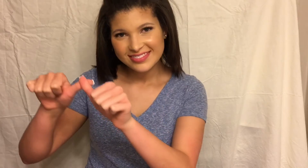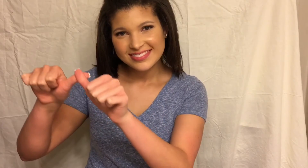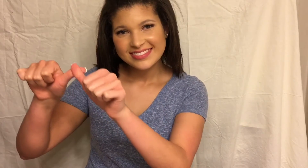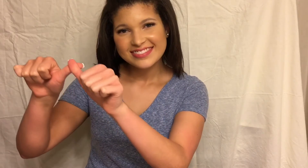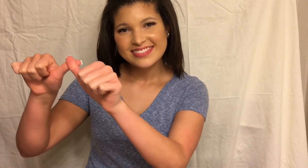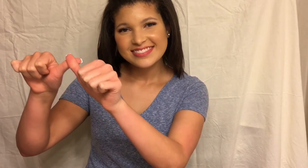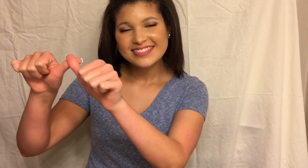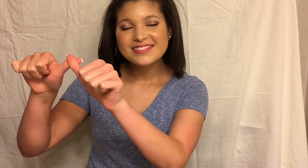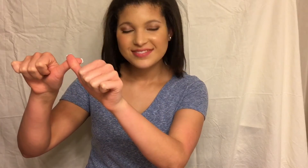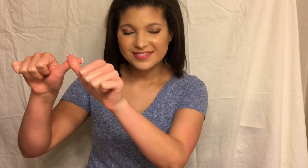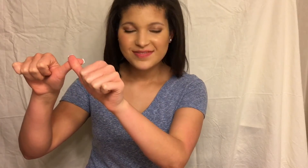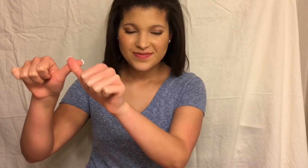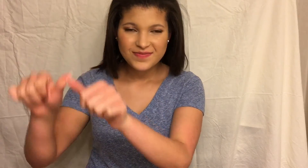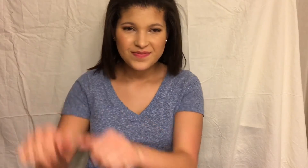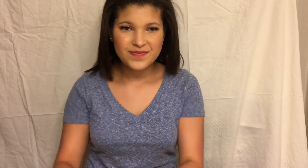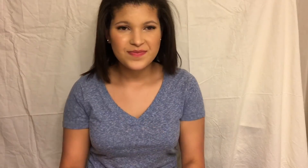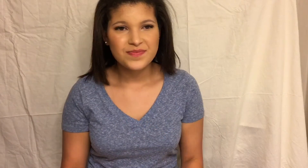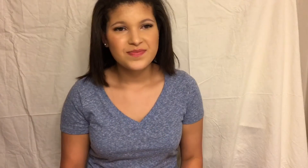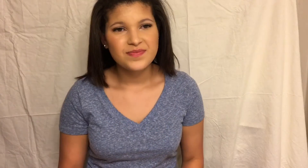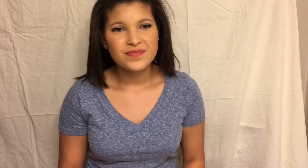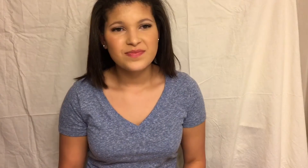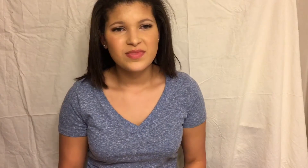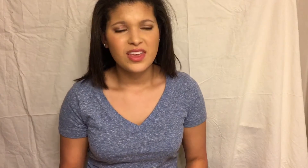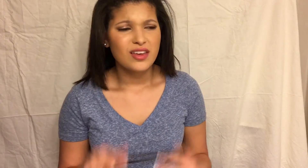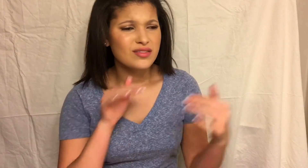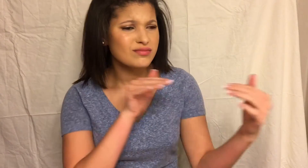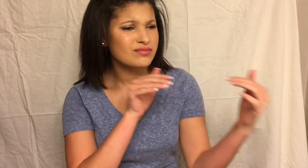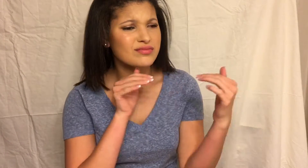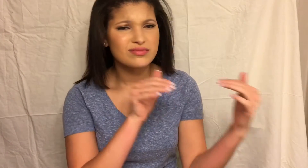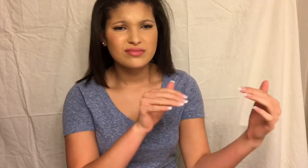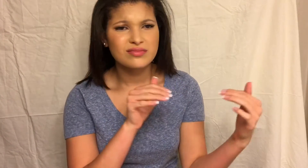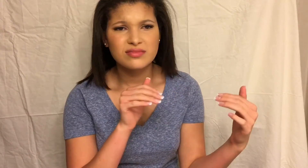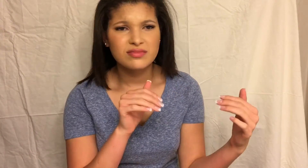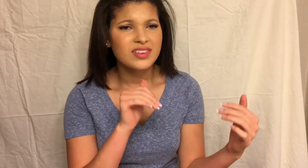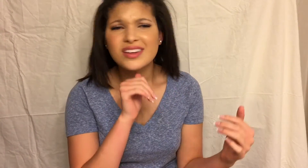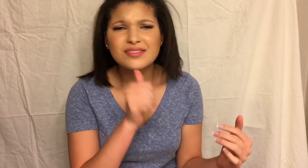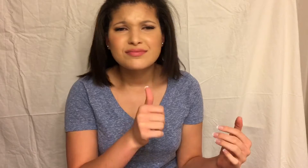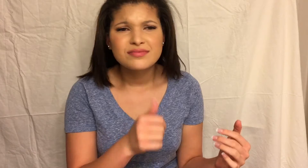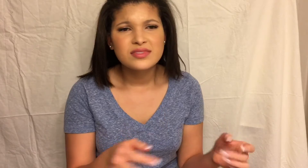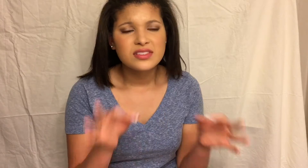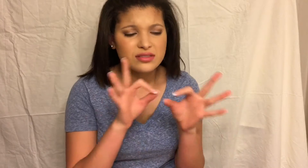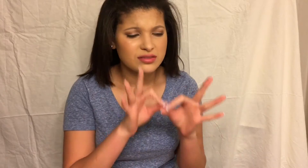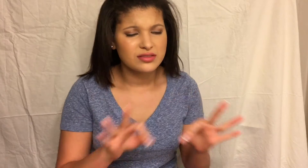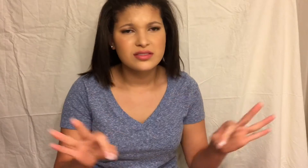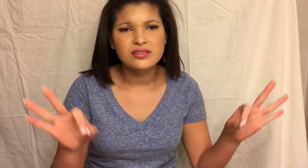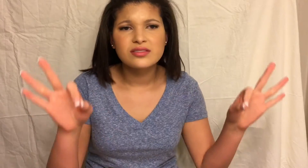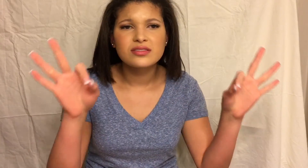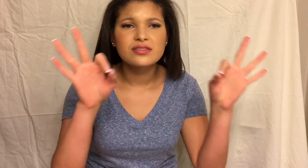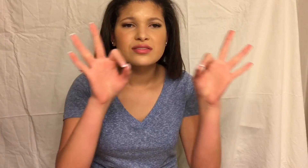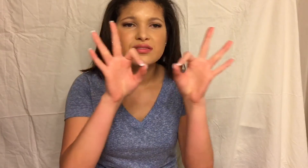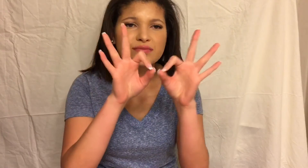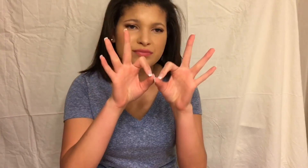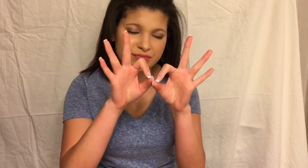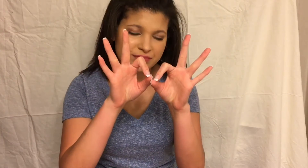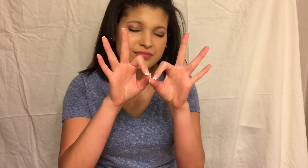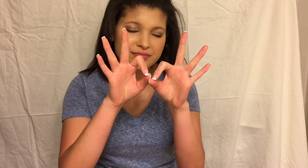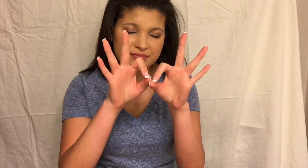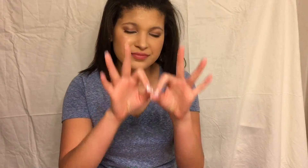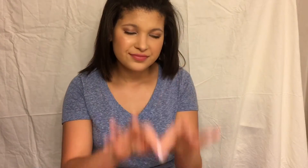yeah, we'll survive We mustn't live, a few bad times